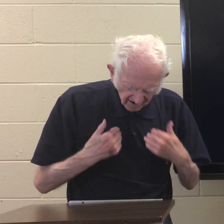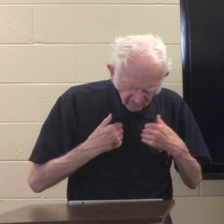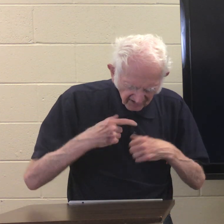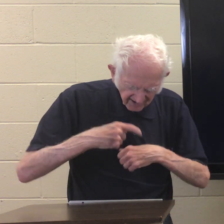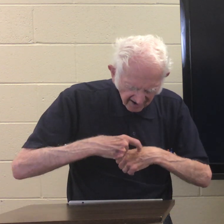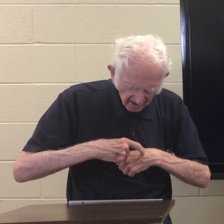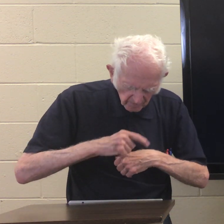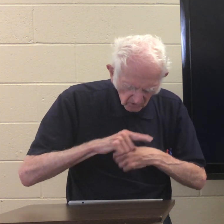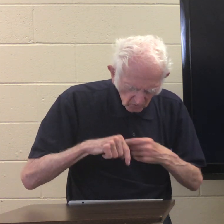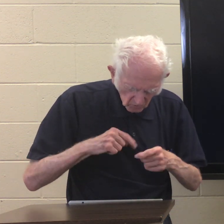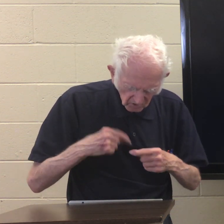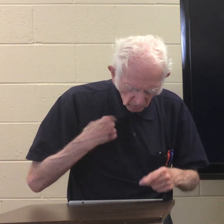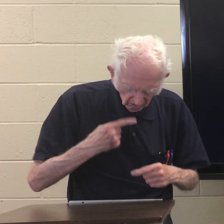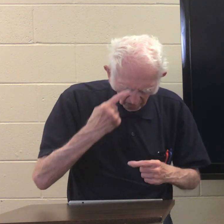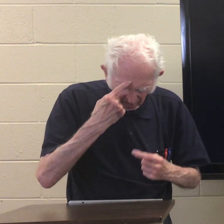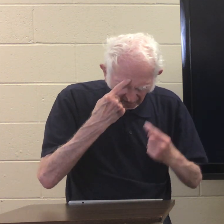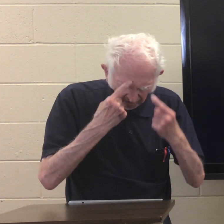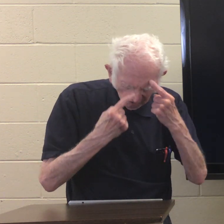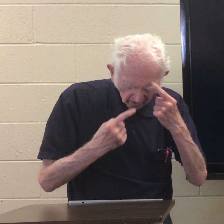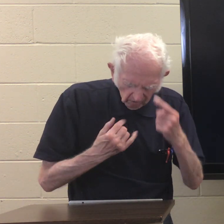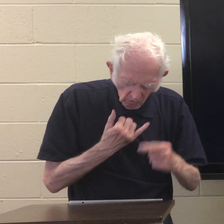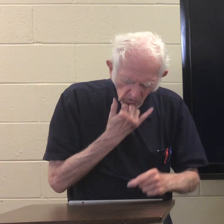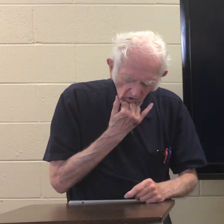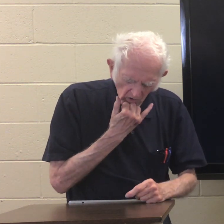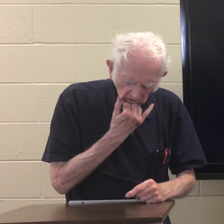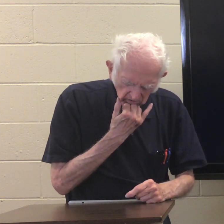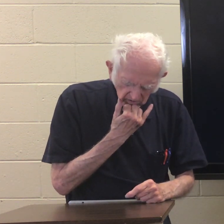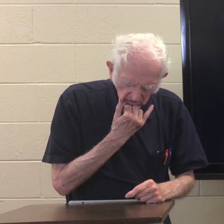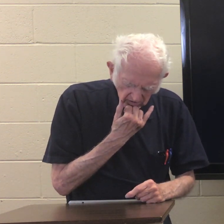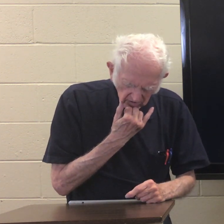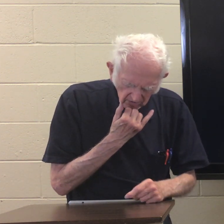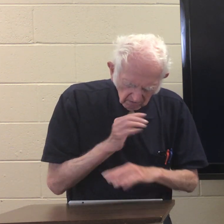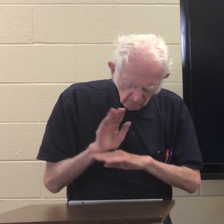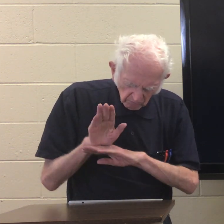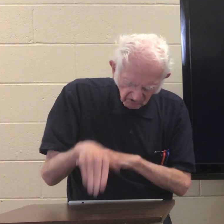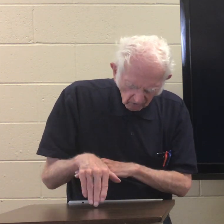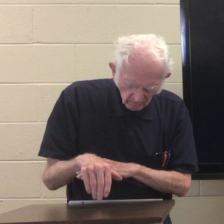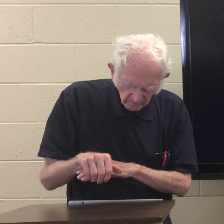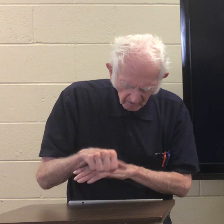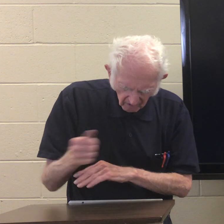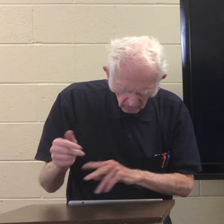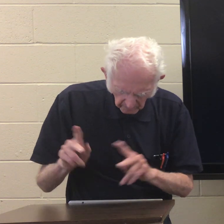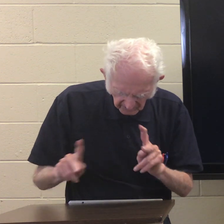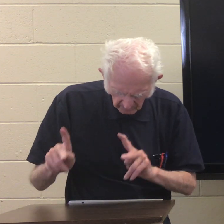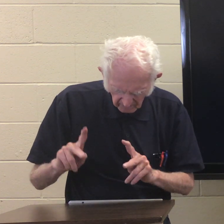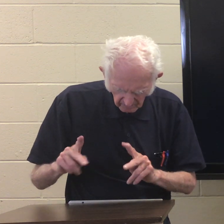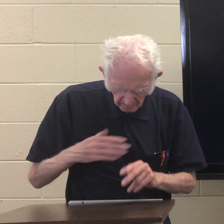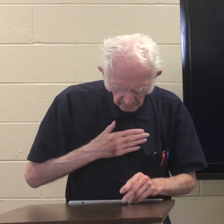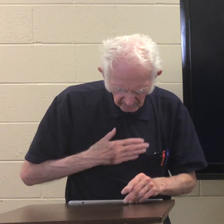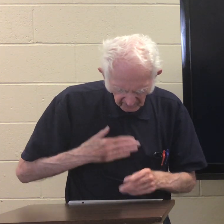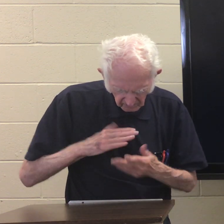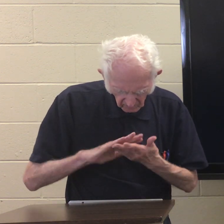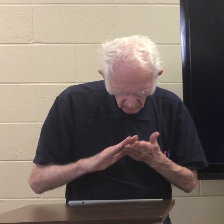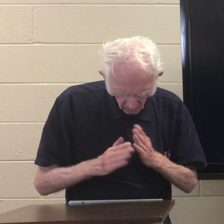if we have time and our thoughts are wrong and put down other people please